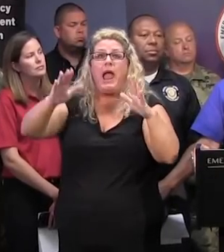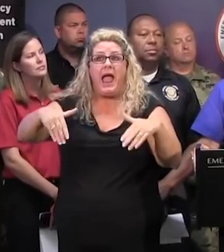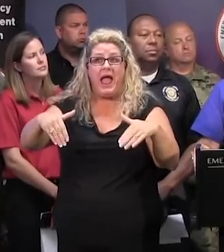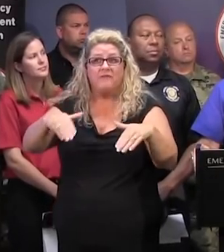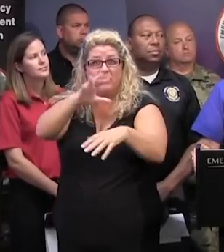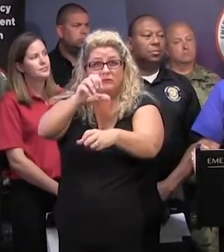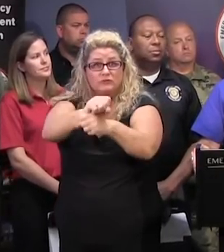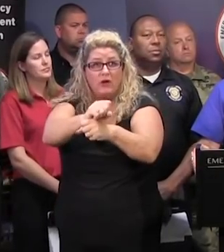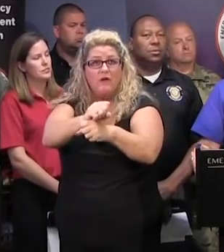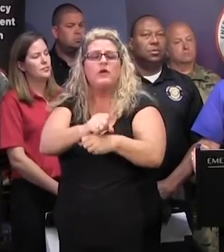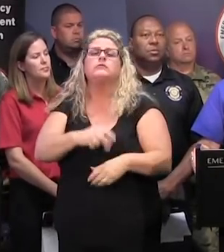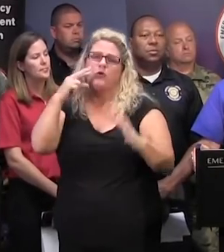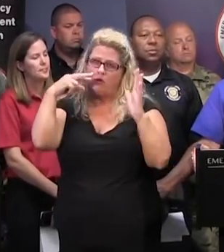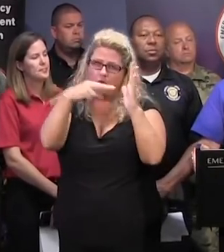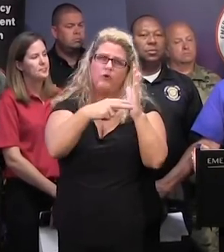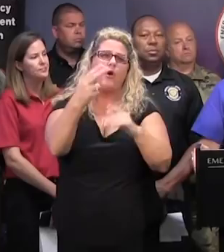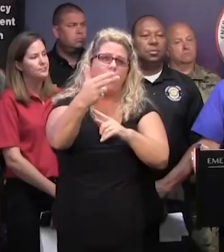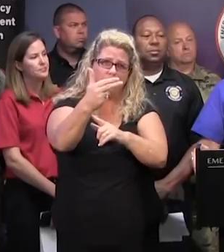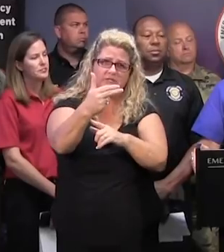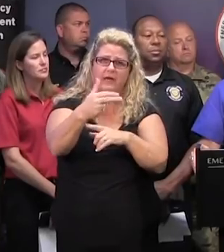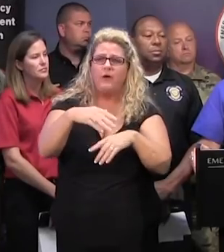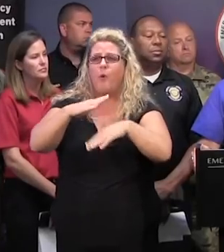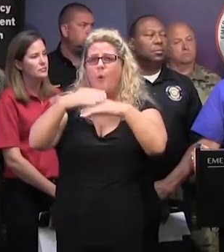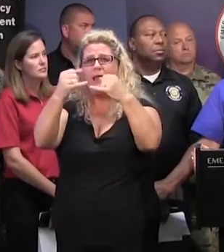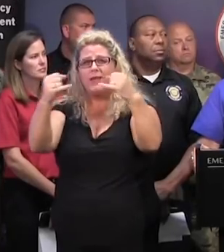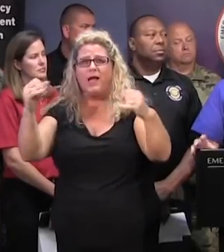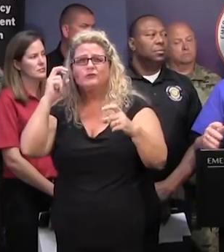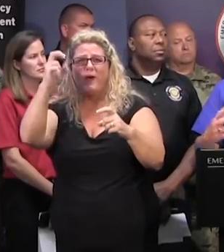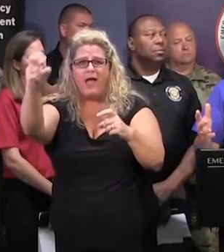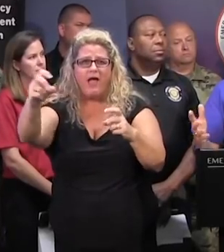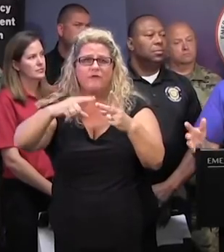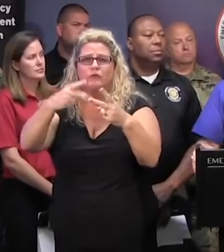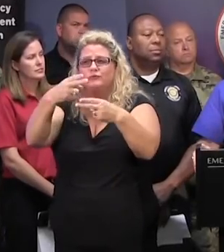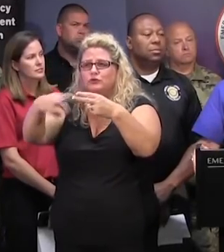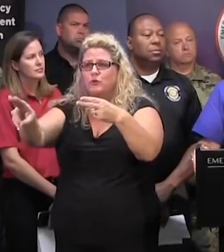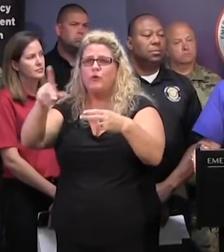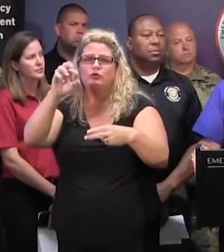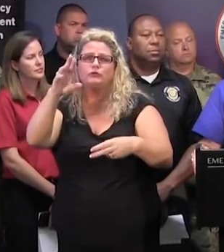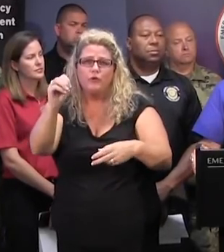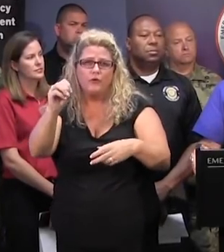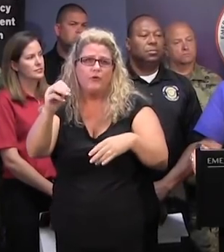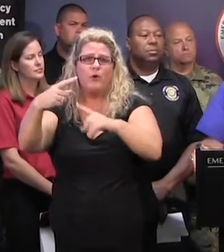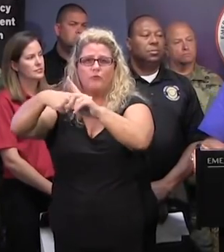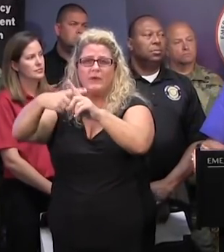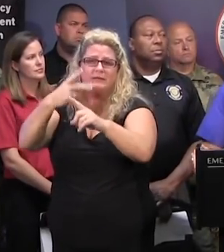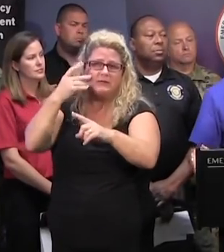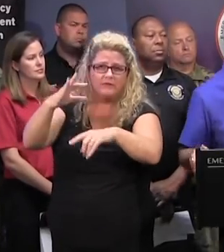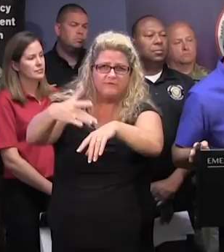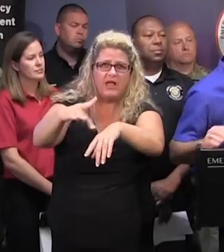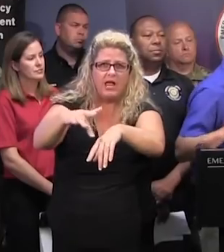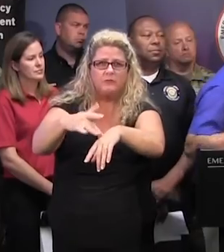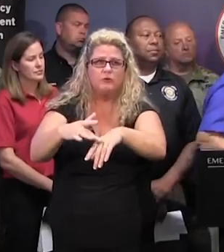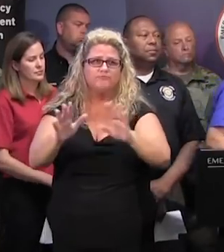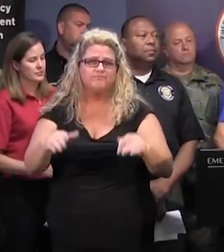I would encourage you to go to a hotel's website, online travel agent sites, or short-term rental accommodation sites and check for availability. Thank you.